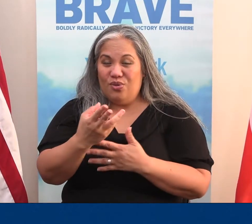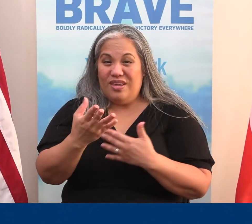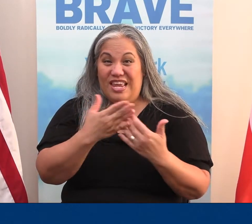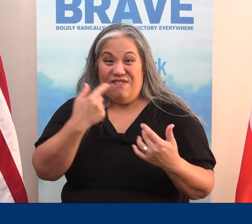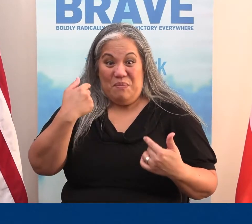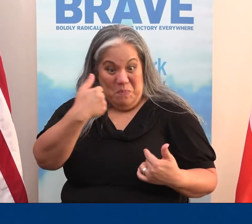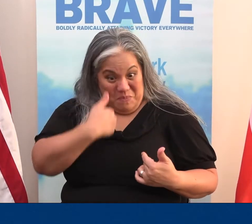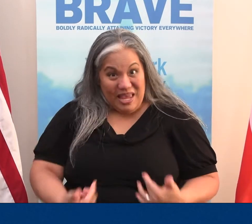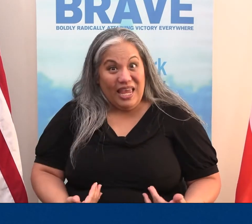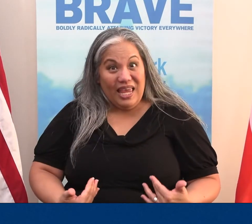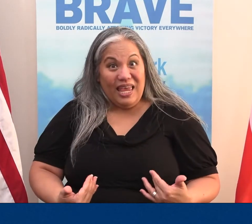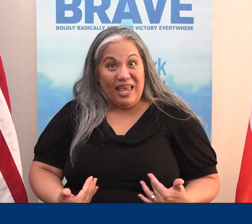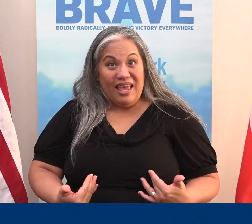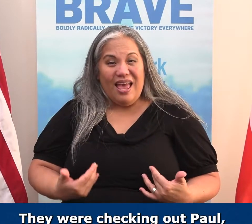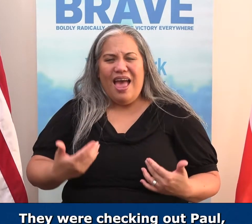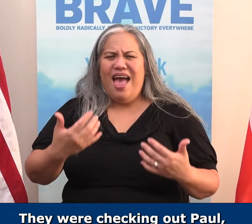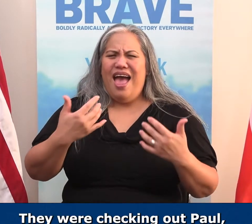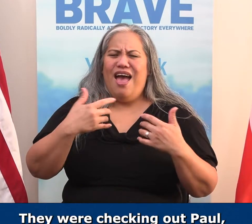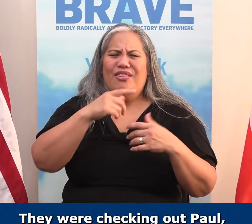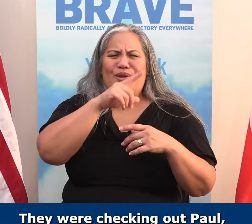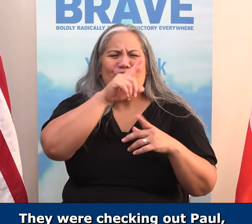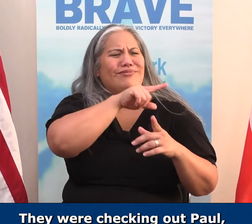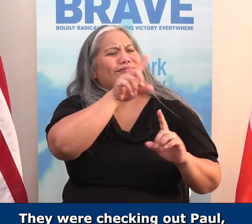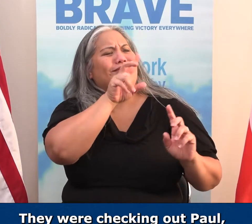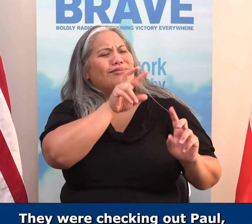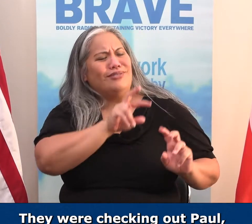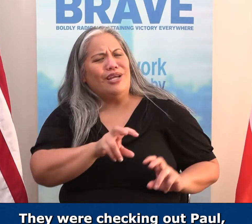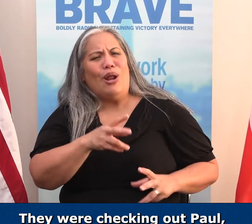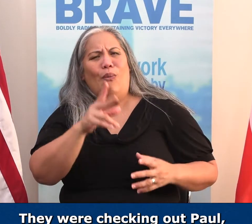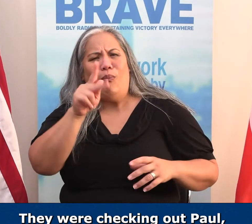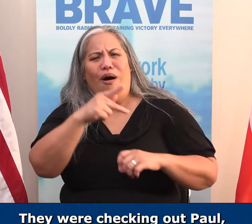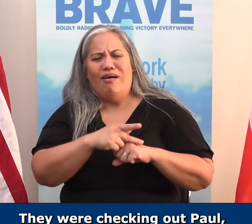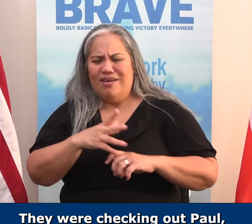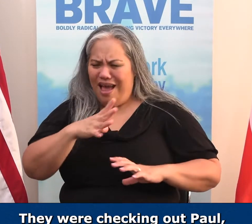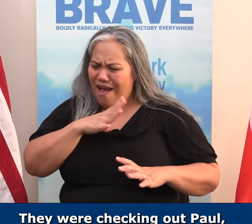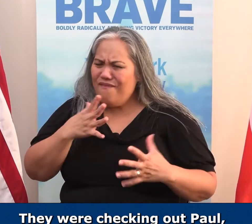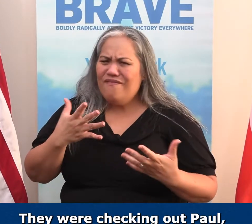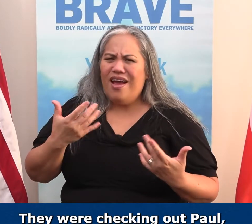Even me. They were checking out Paul. So I feel fine if you're checking out me.